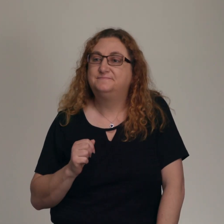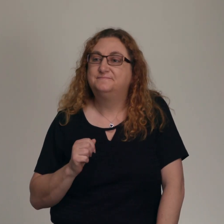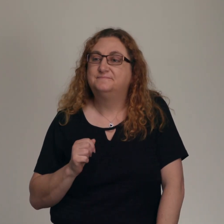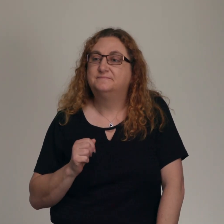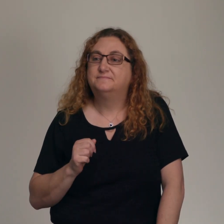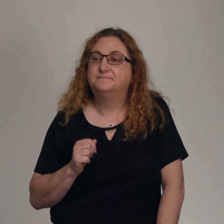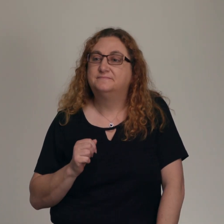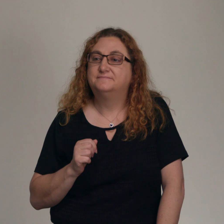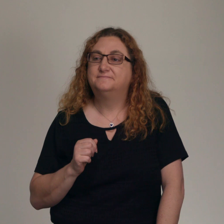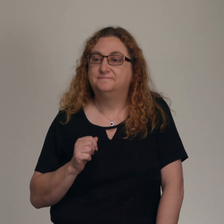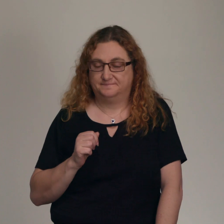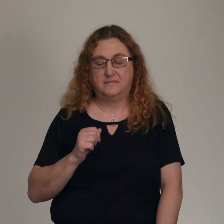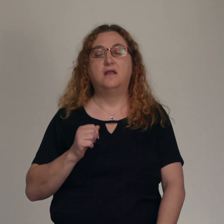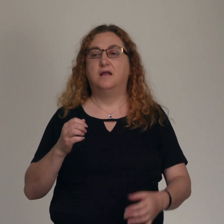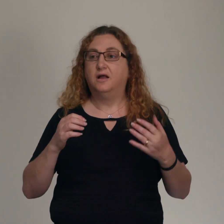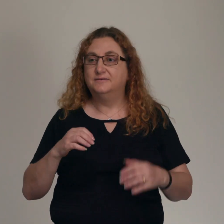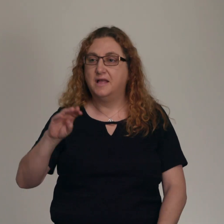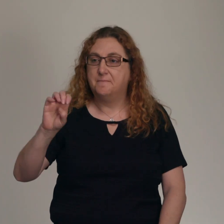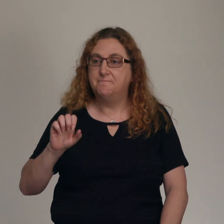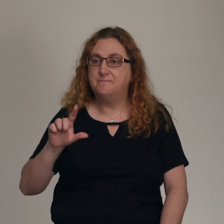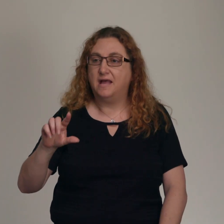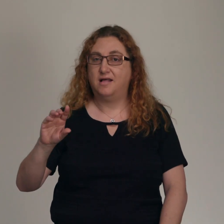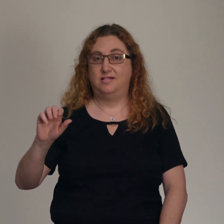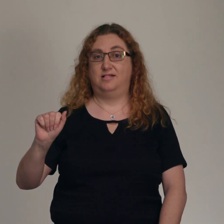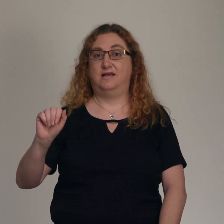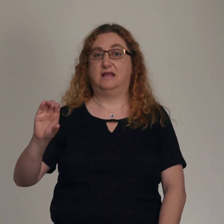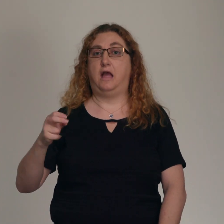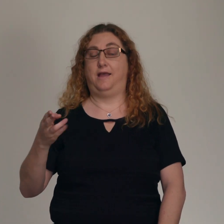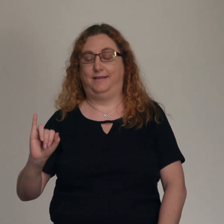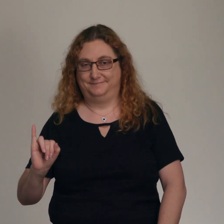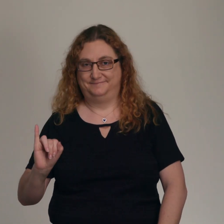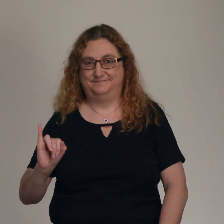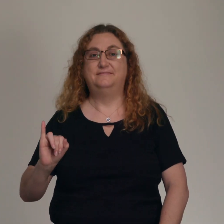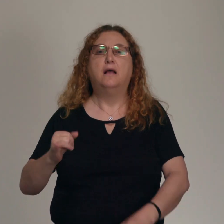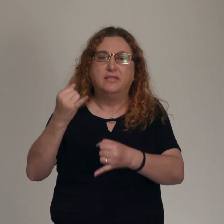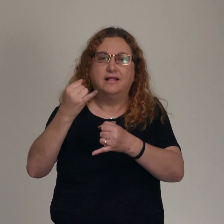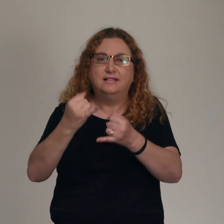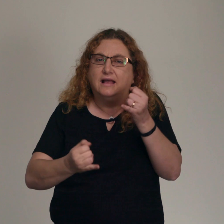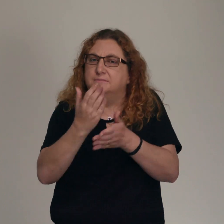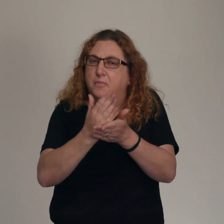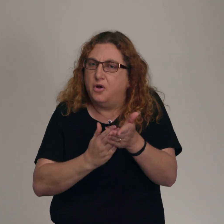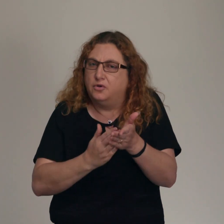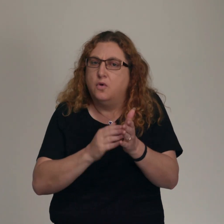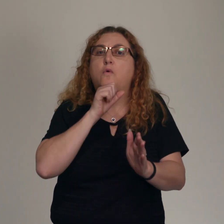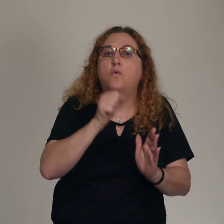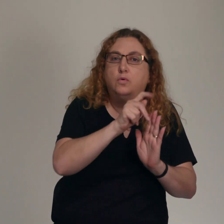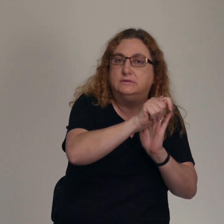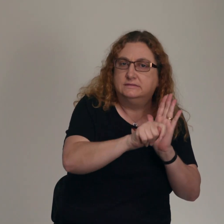book in the Old Testament or the Hebrew Bible has to teach us today. Malachi sits at the